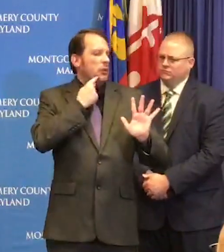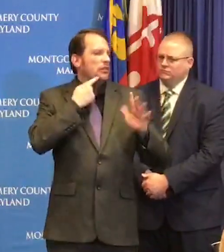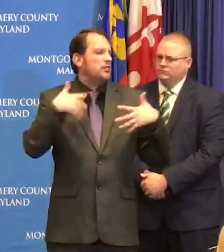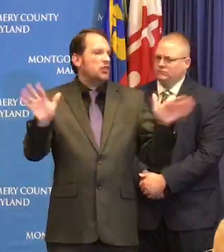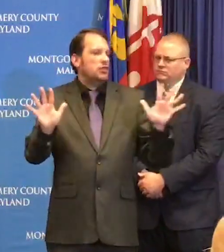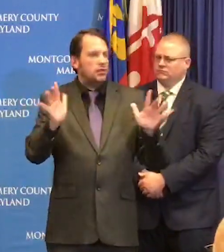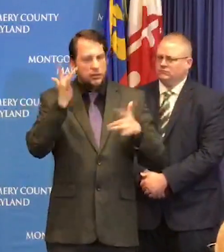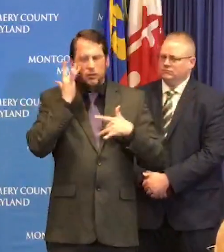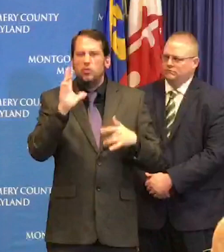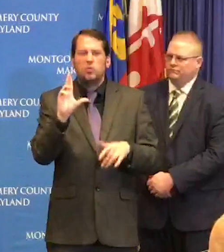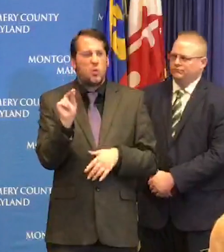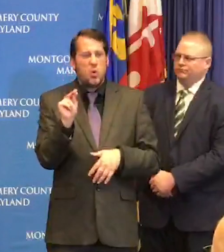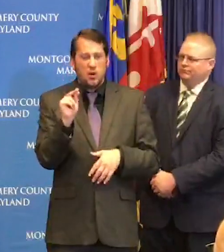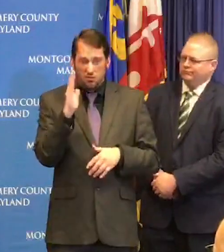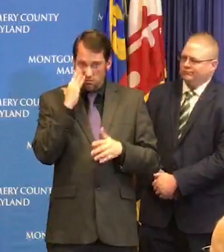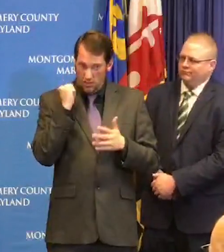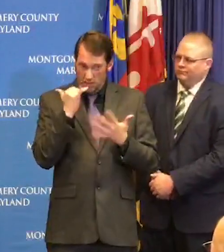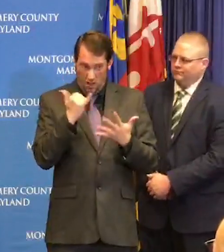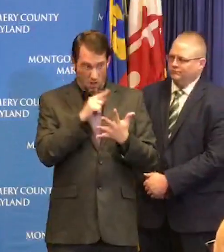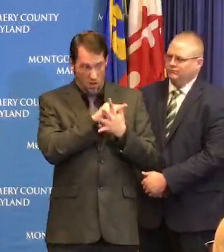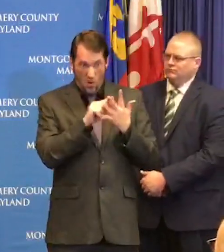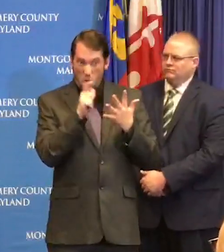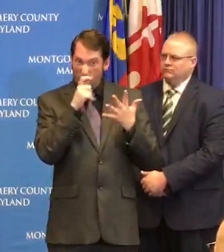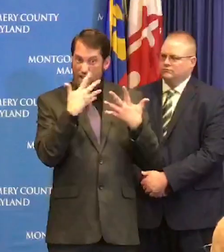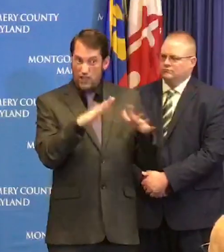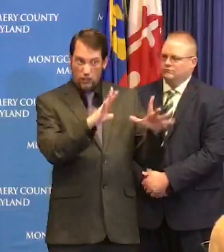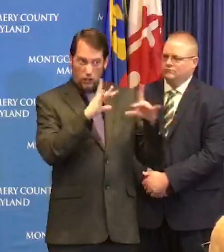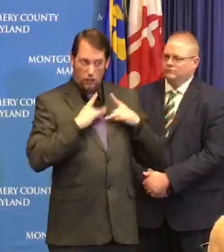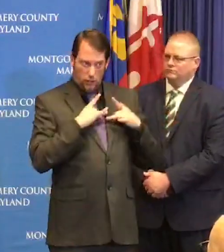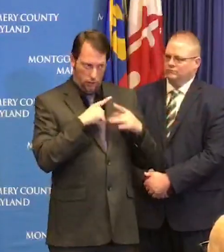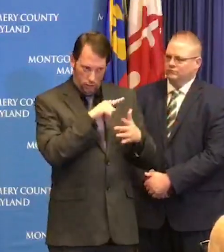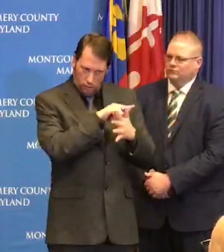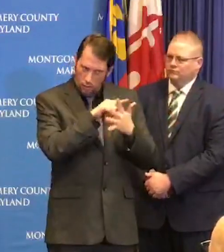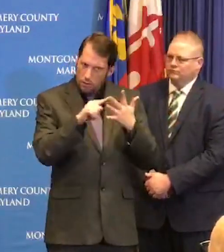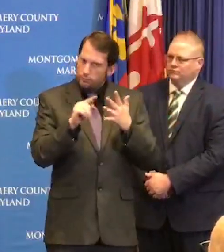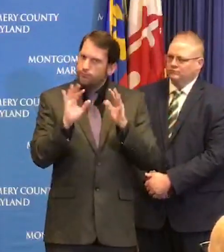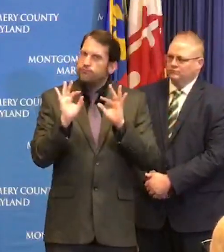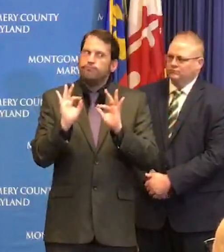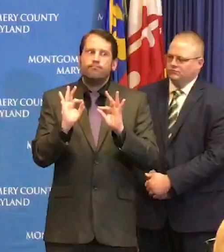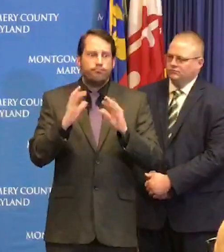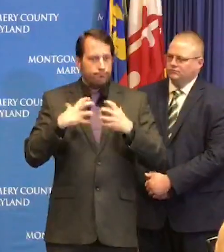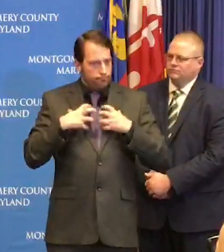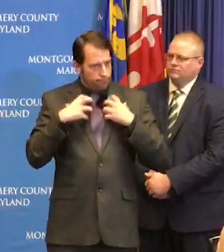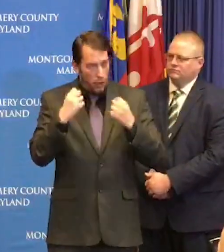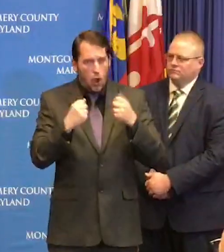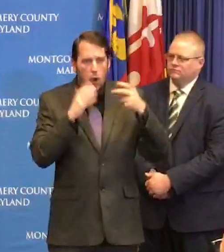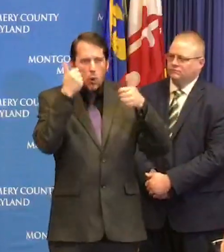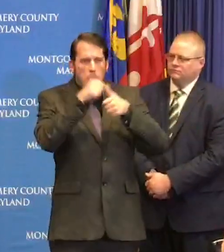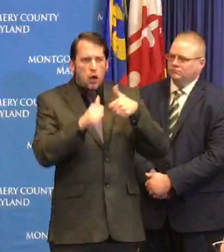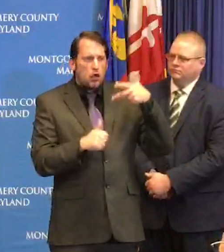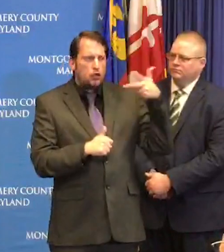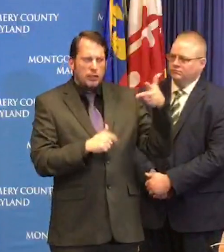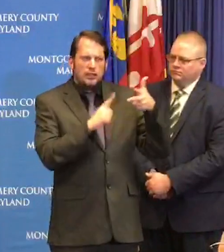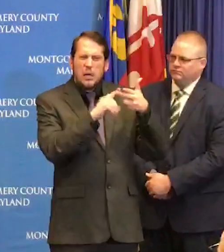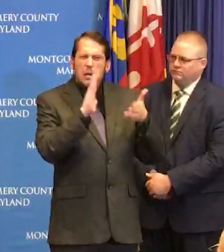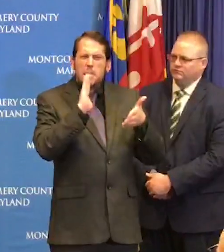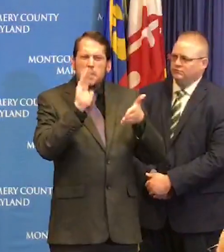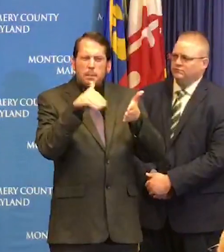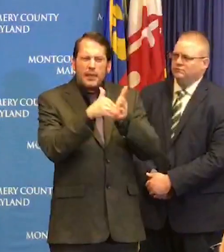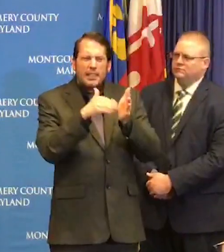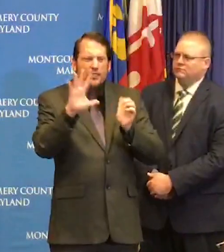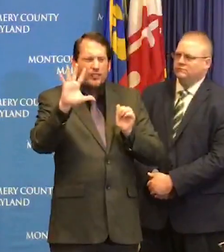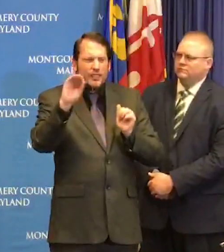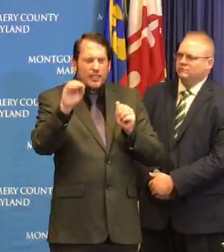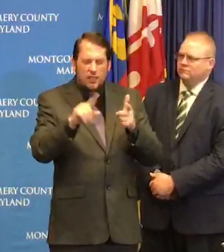In spite of the age is because if you remember those three individuals were mid 50s and 70 and above,